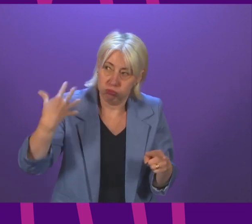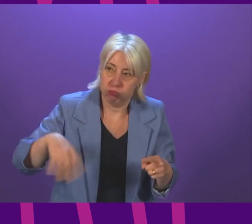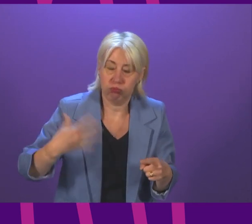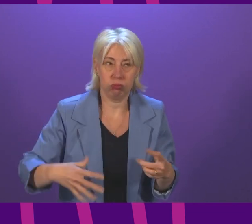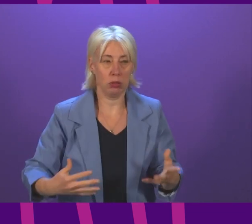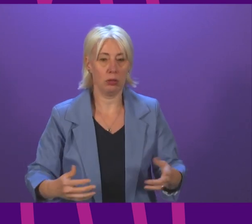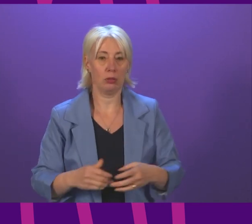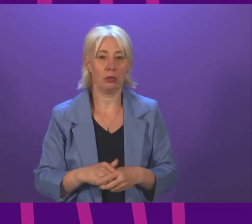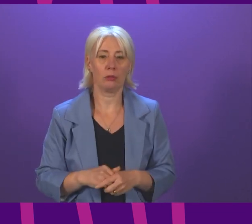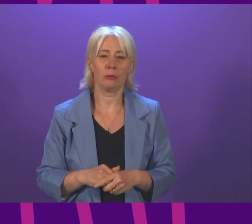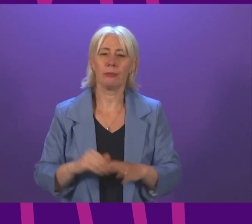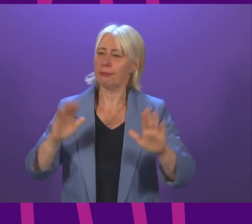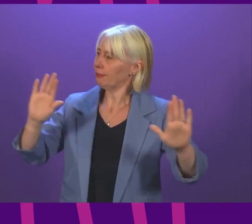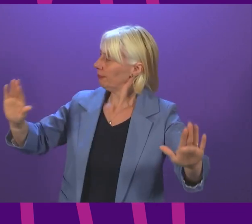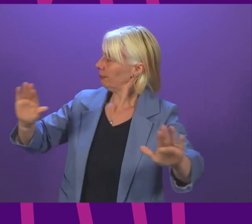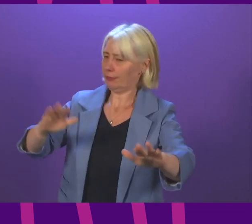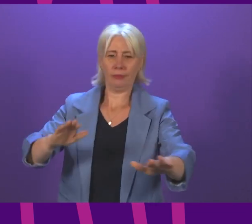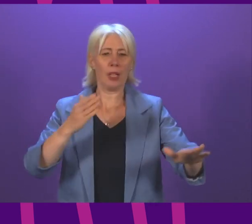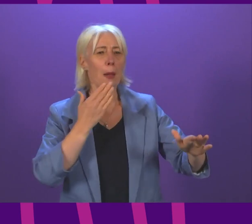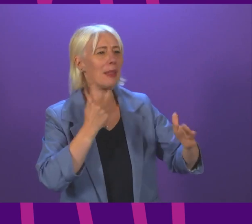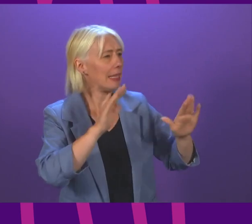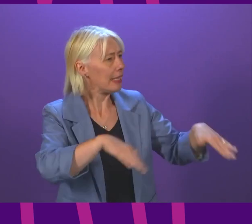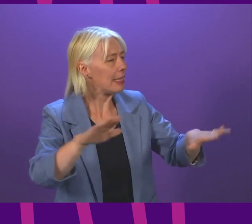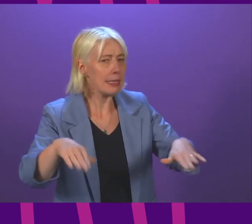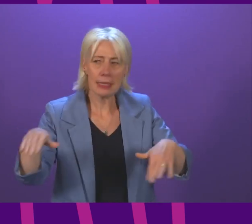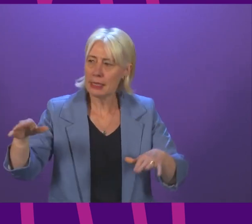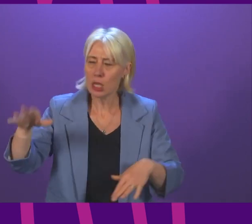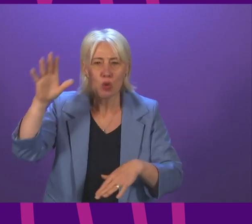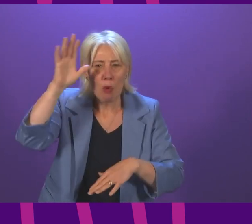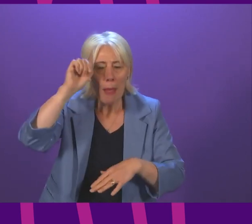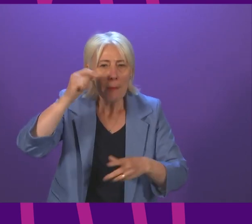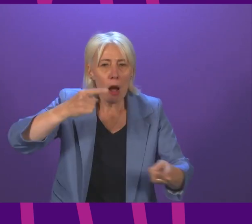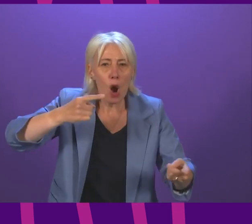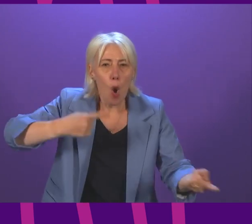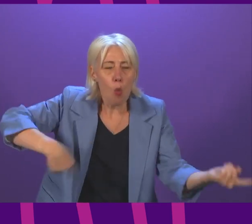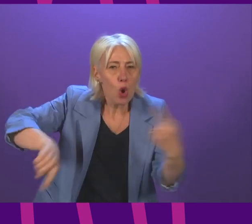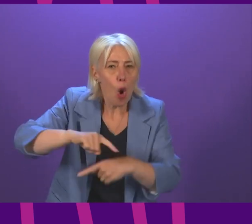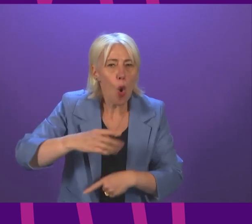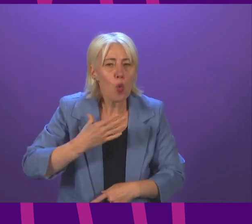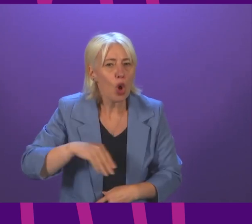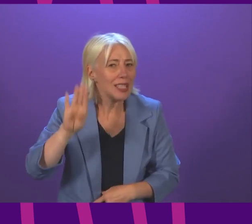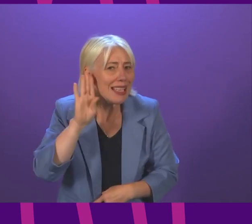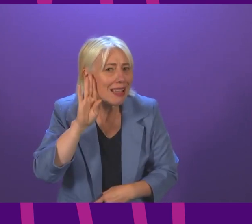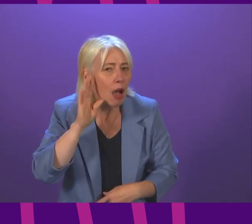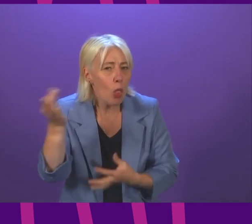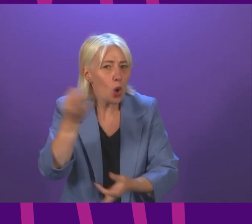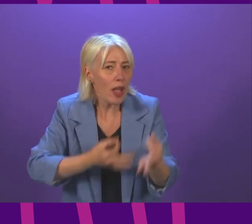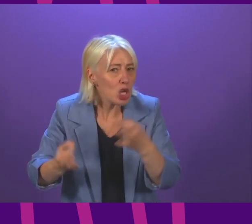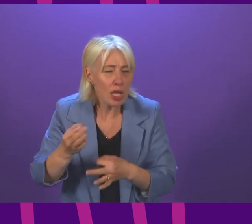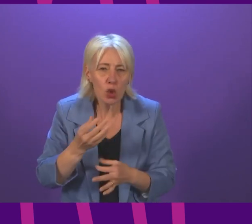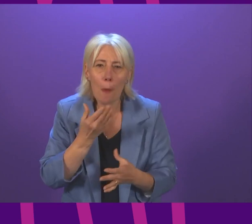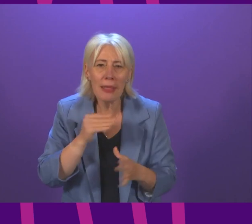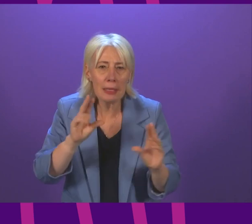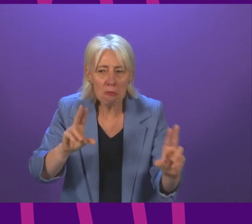I would just like to ask colleagues to please bear in mind that we are all wishing to hear the questions asked I